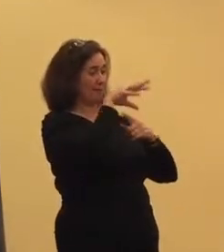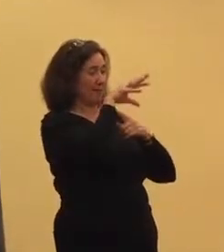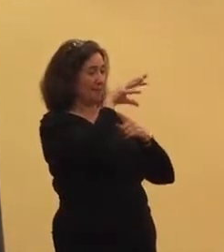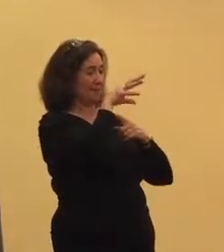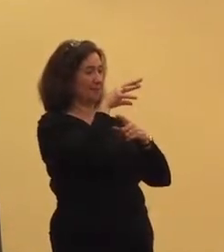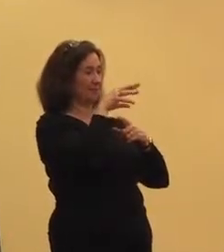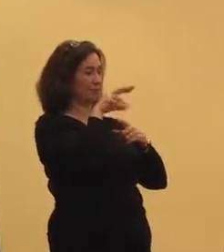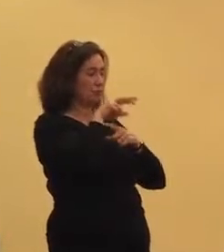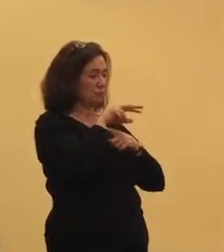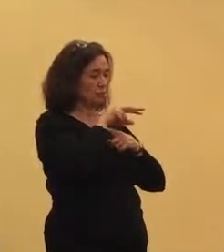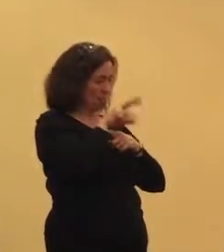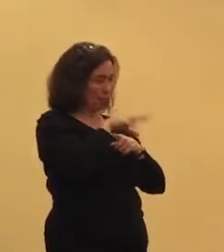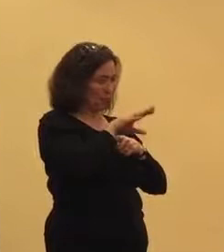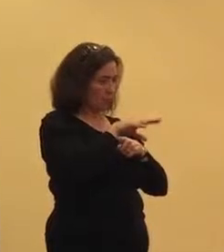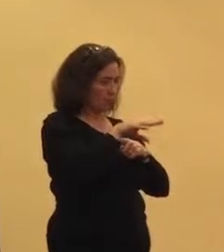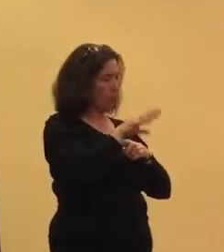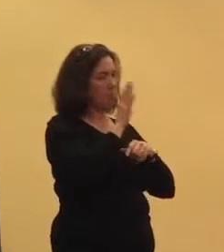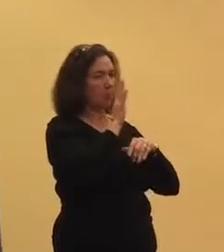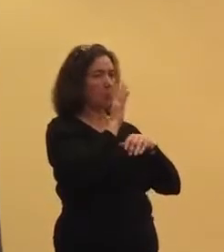that morning.